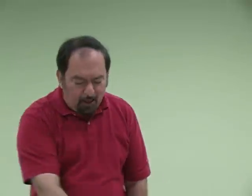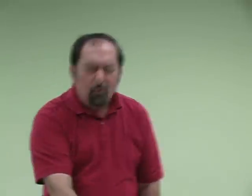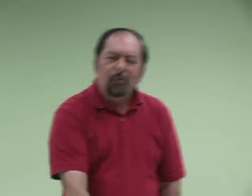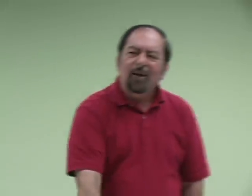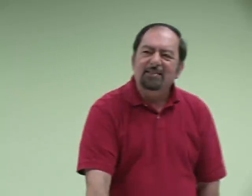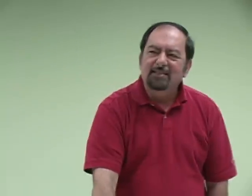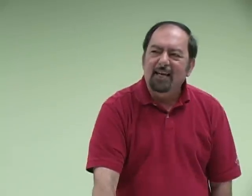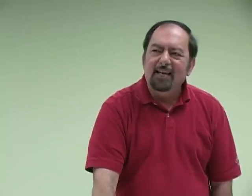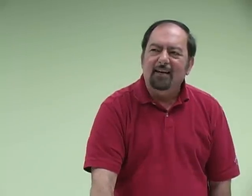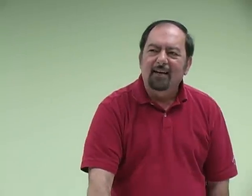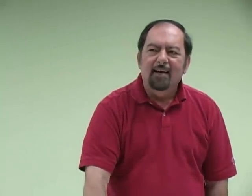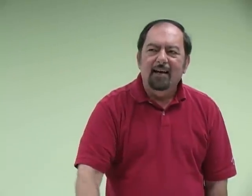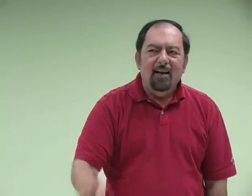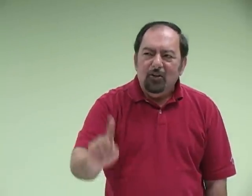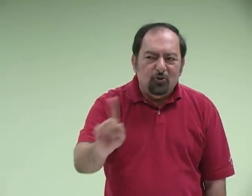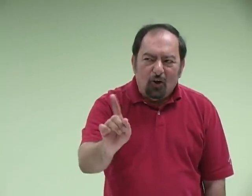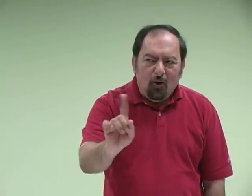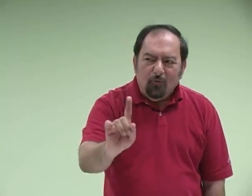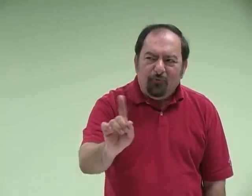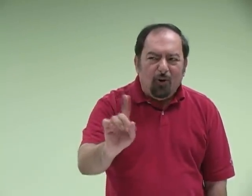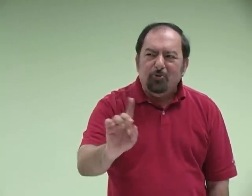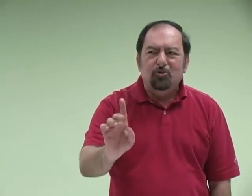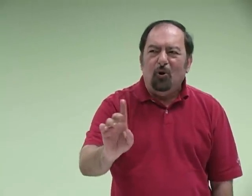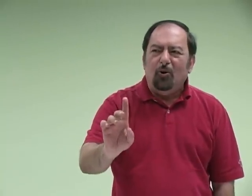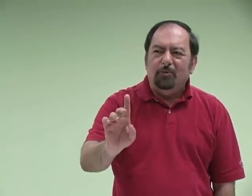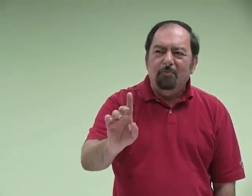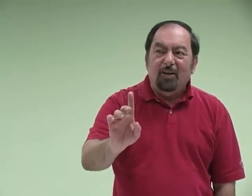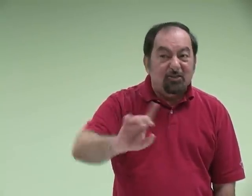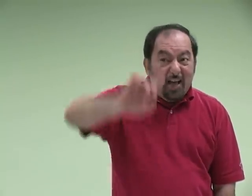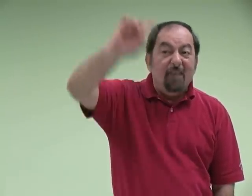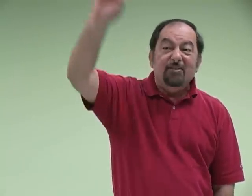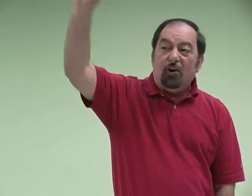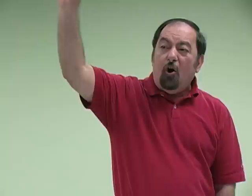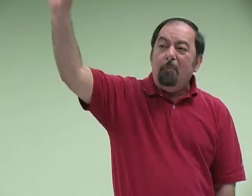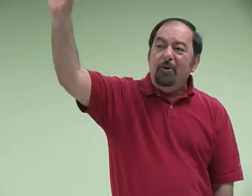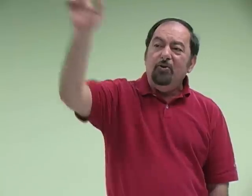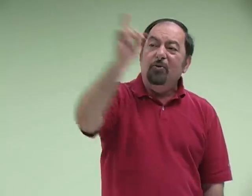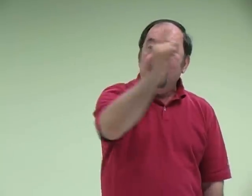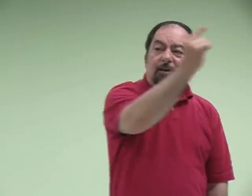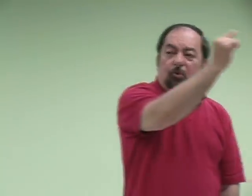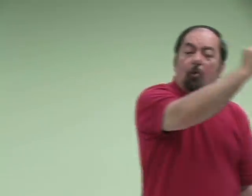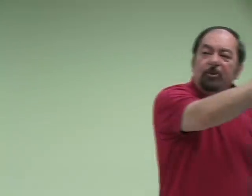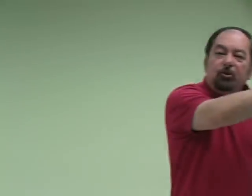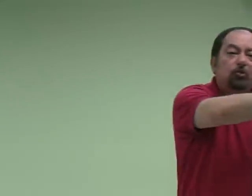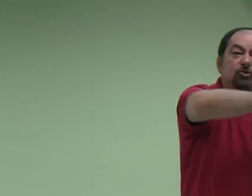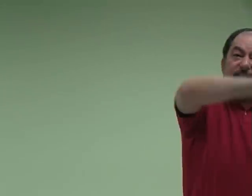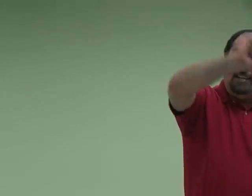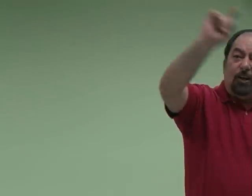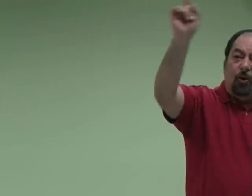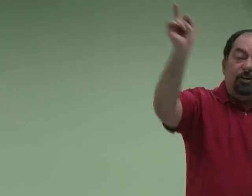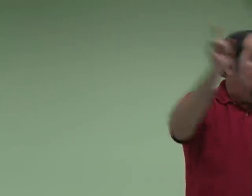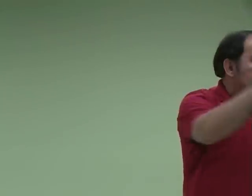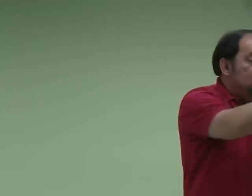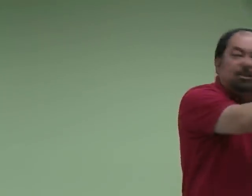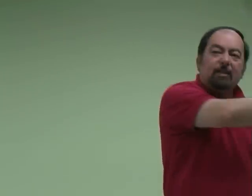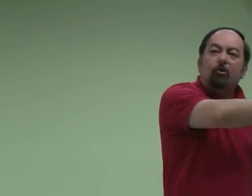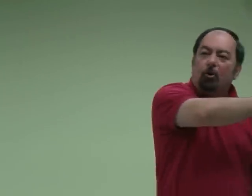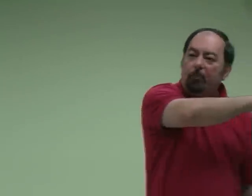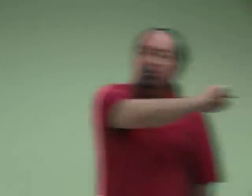But look what Christ is saying. Don't fall short. Because the heavens are open to you to see the Lord, just like they were open